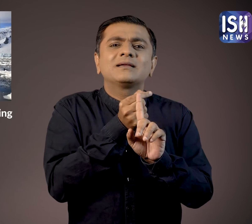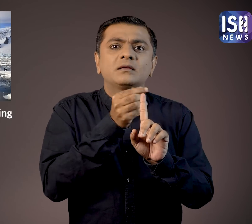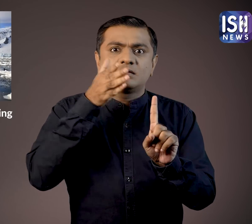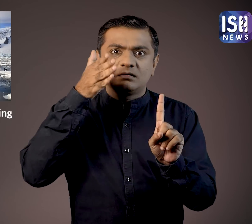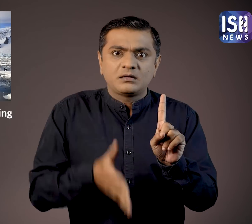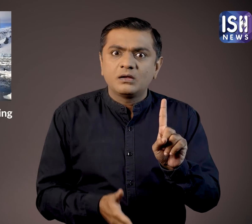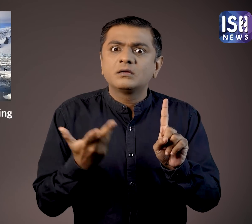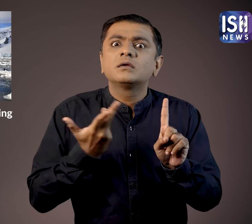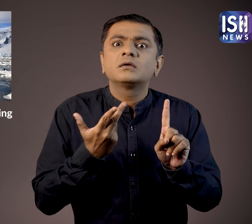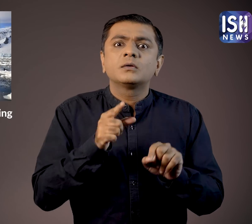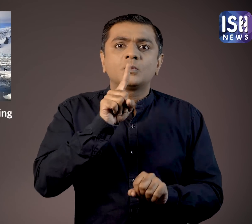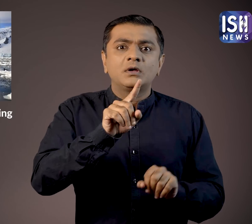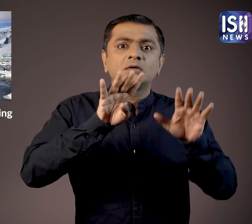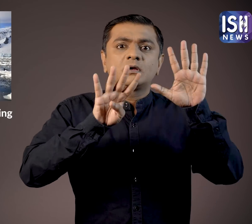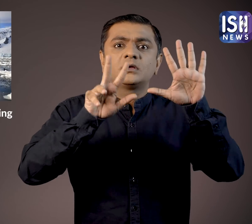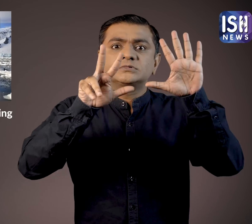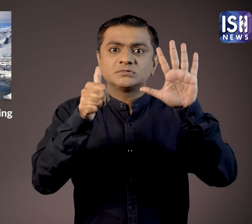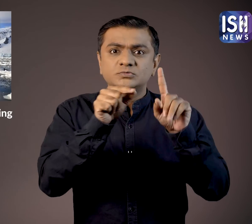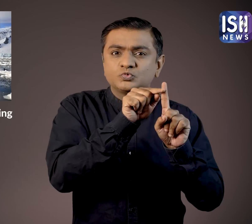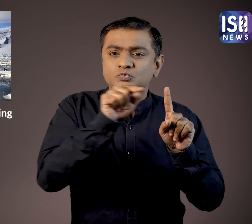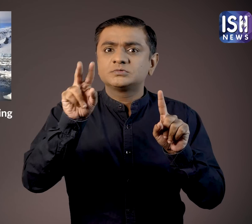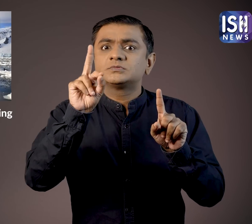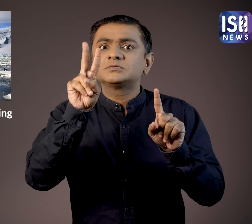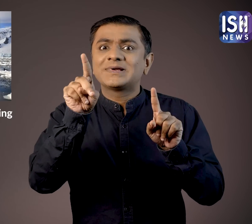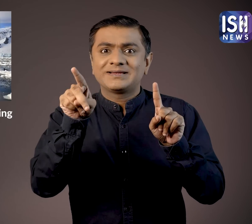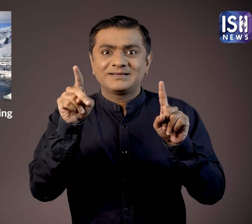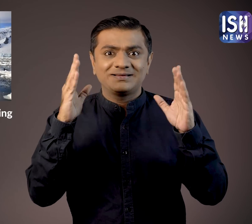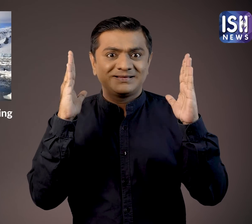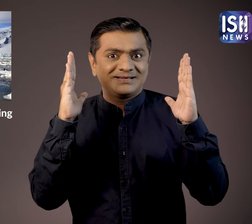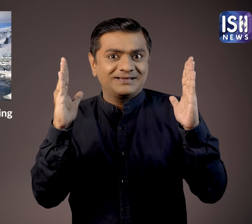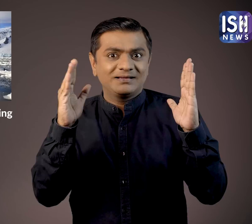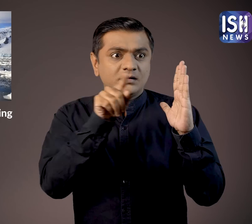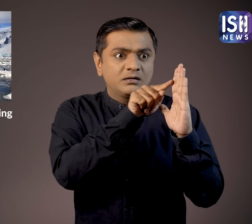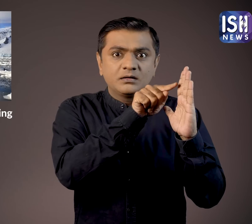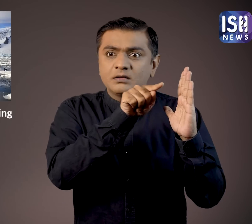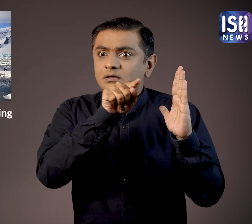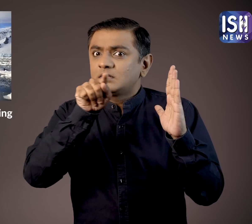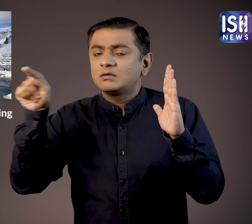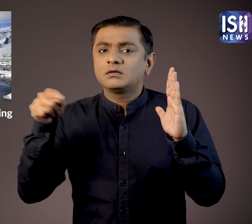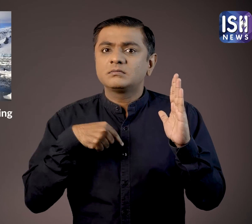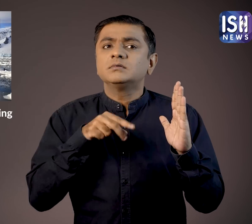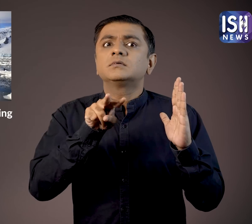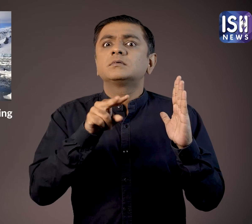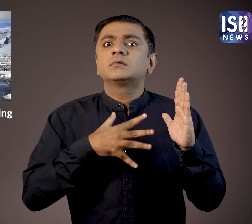Between 1986 and 2021, plants grew for nearly 12 square kilometers.